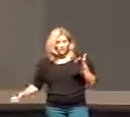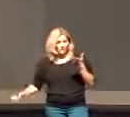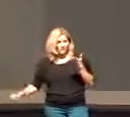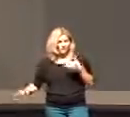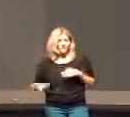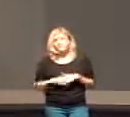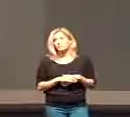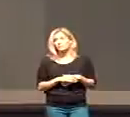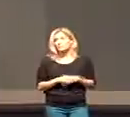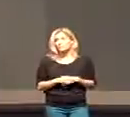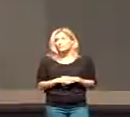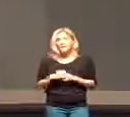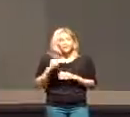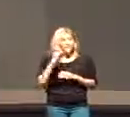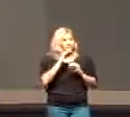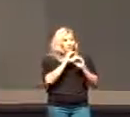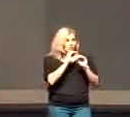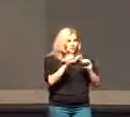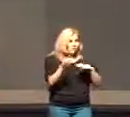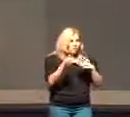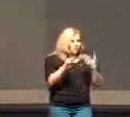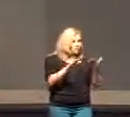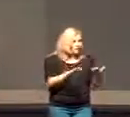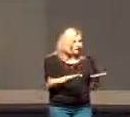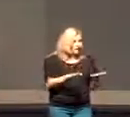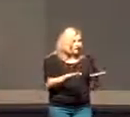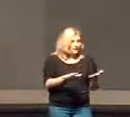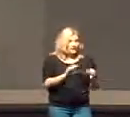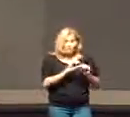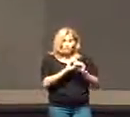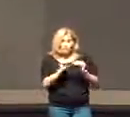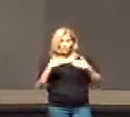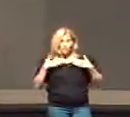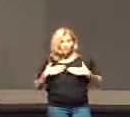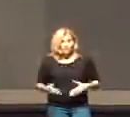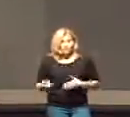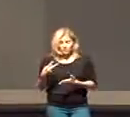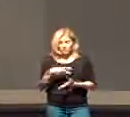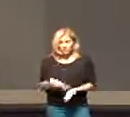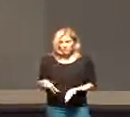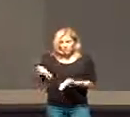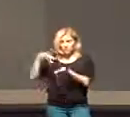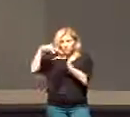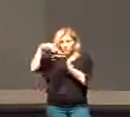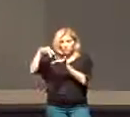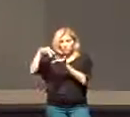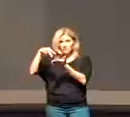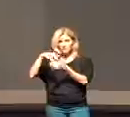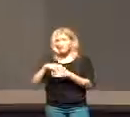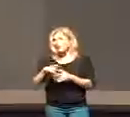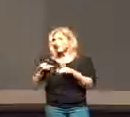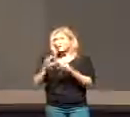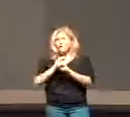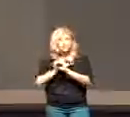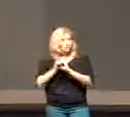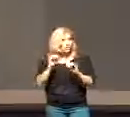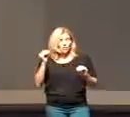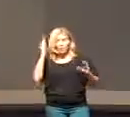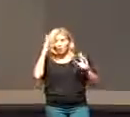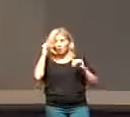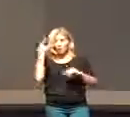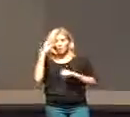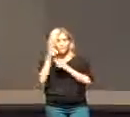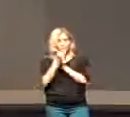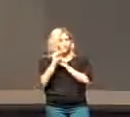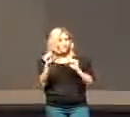right out of our hands. If there's no death of Jesus and no physical bodily literal resurrection then there is no hope